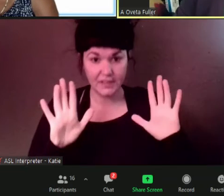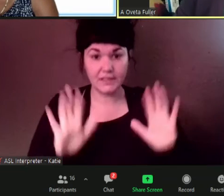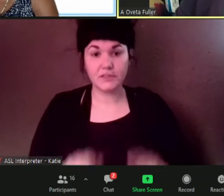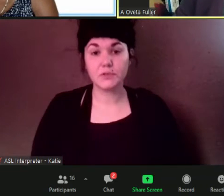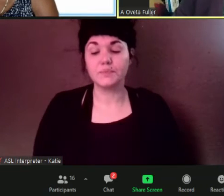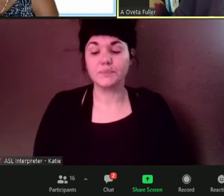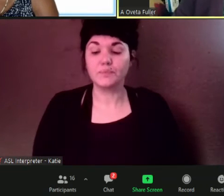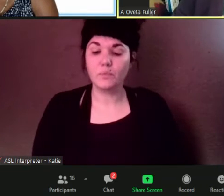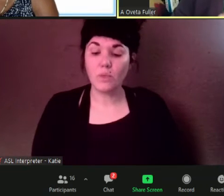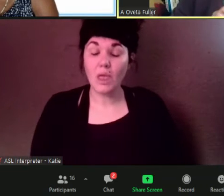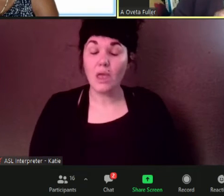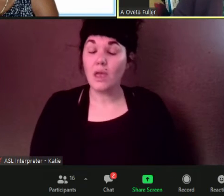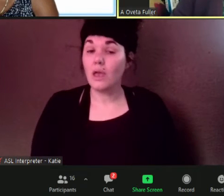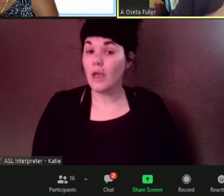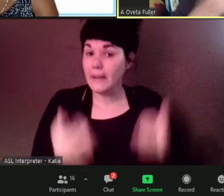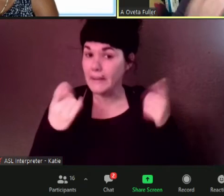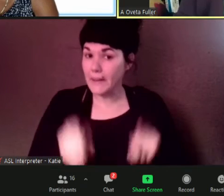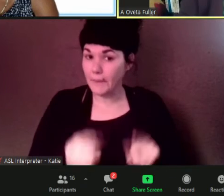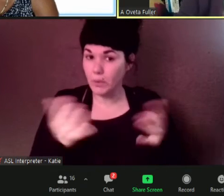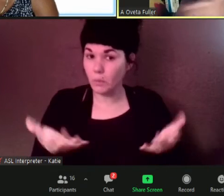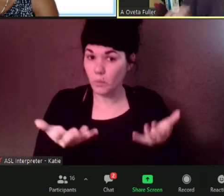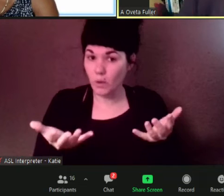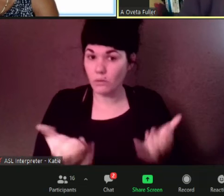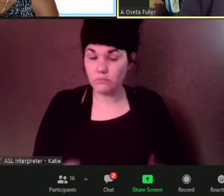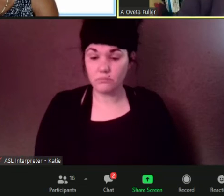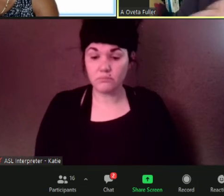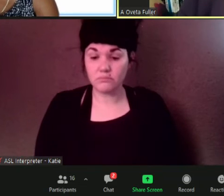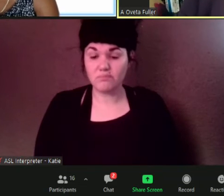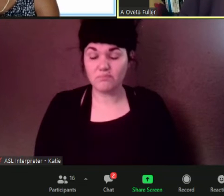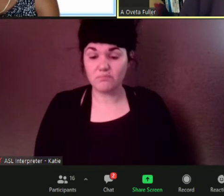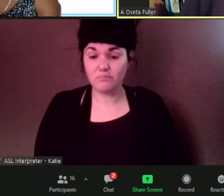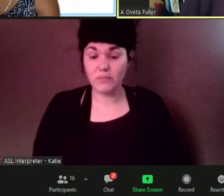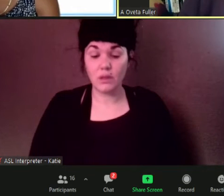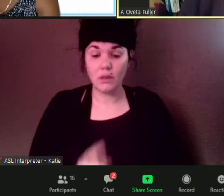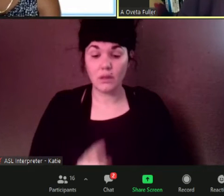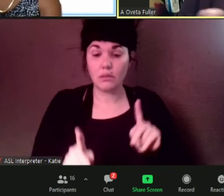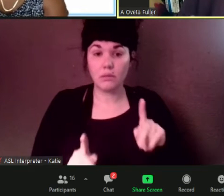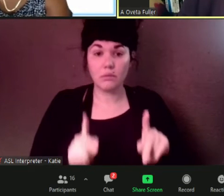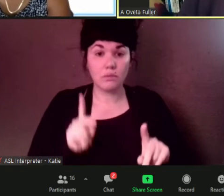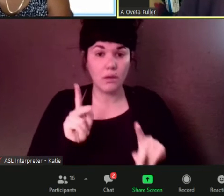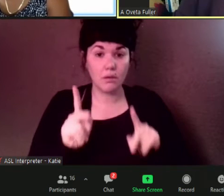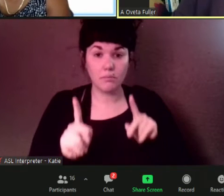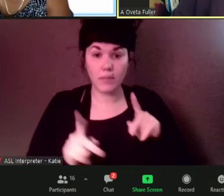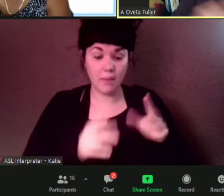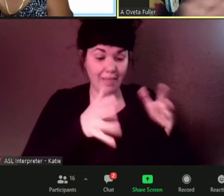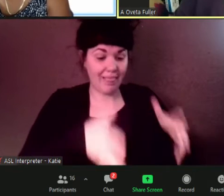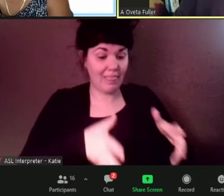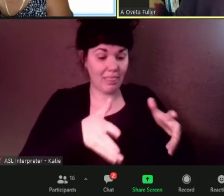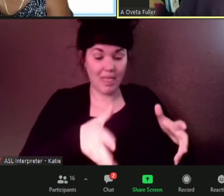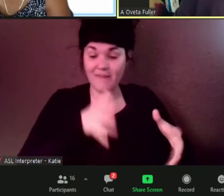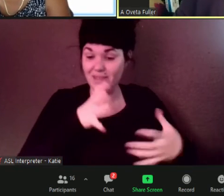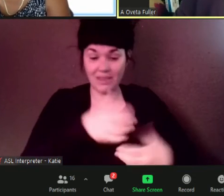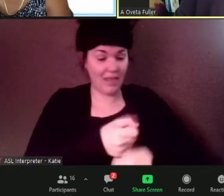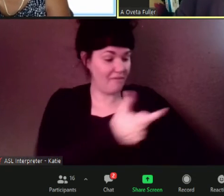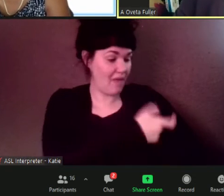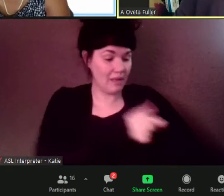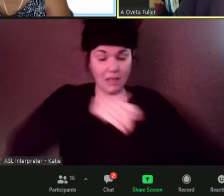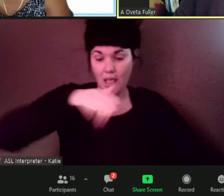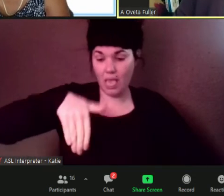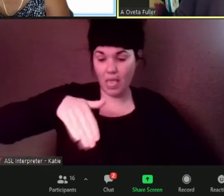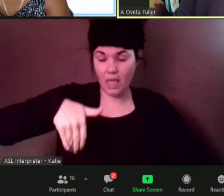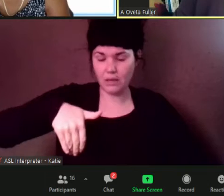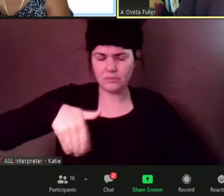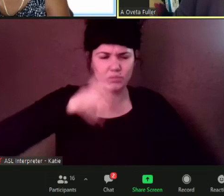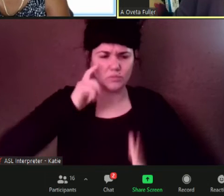who are not are are not there's not as much virus in the community because it's not there's not as much being made um